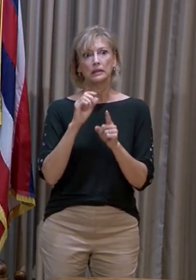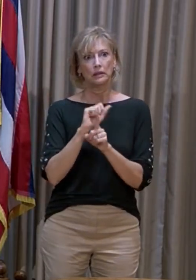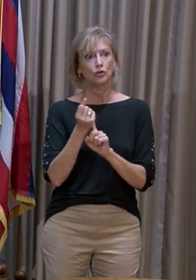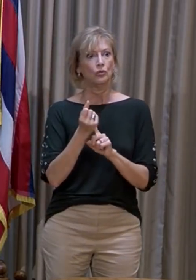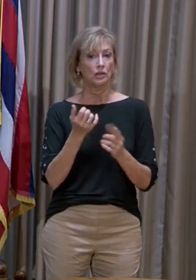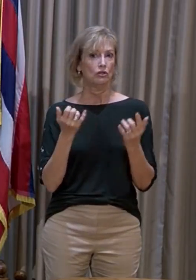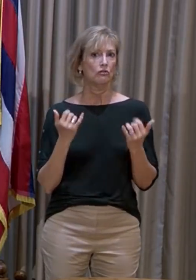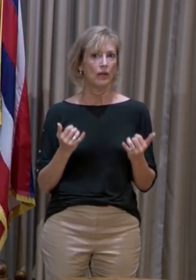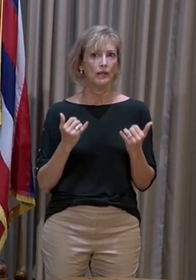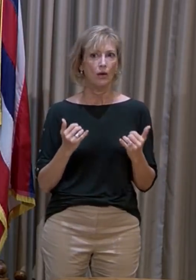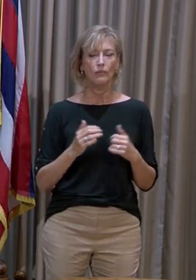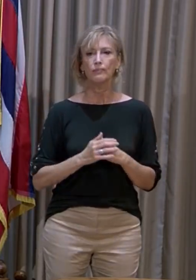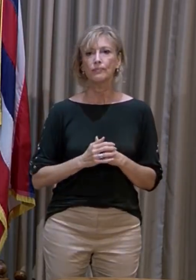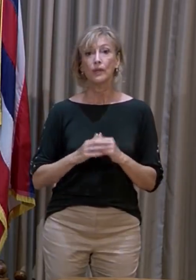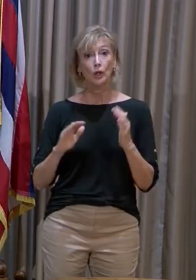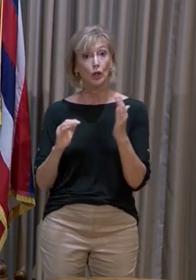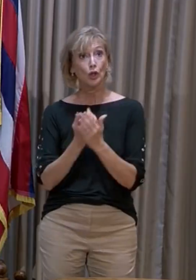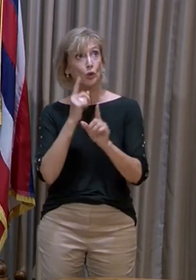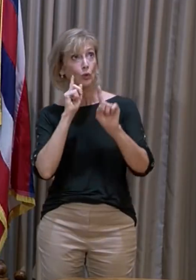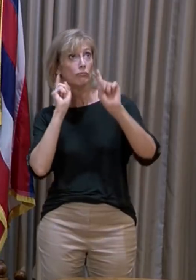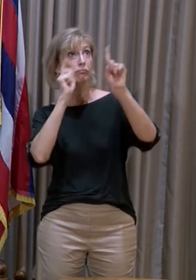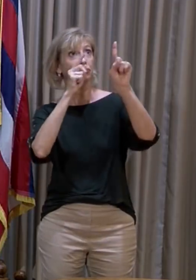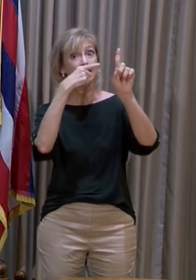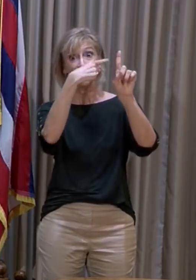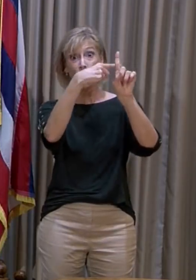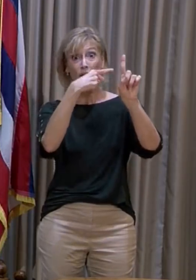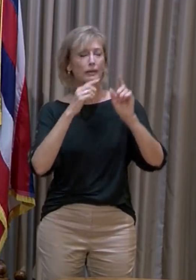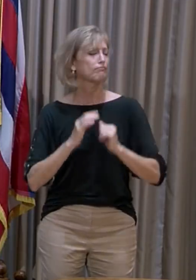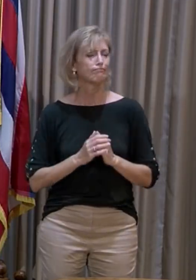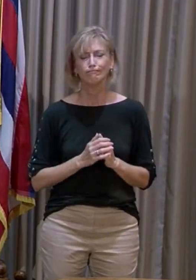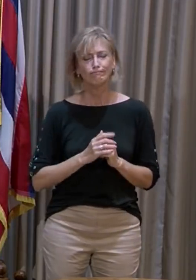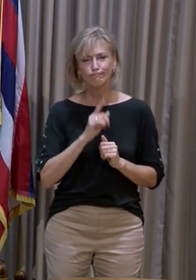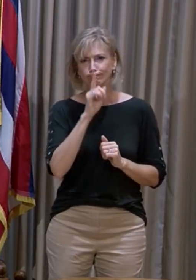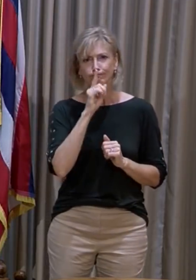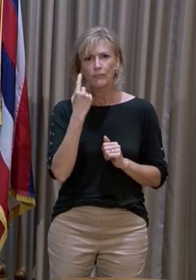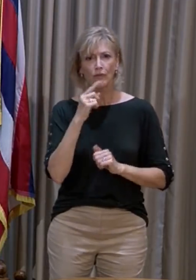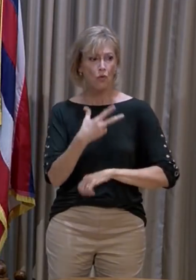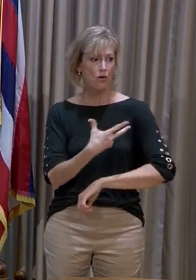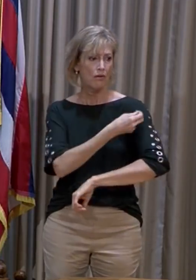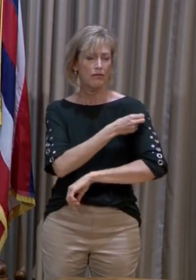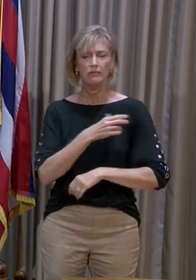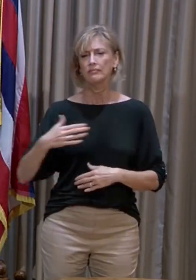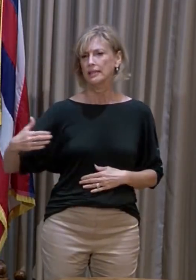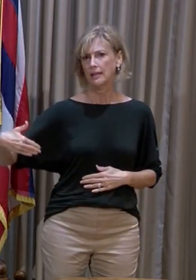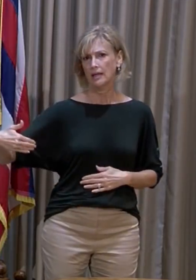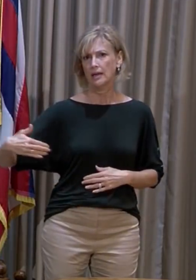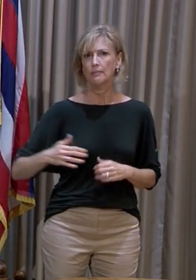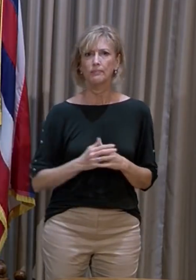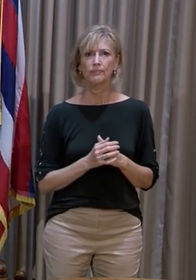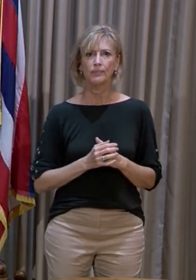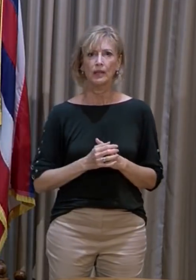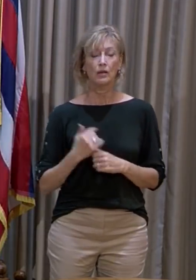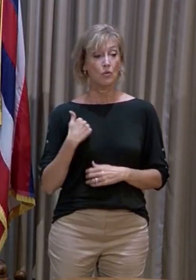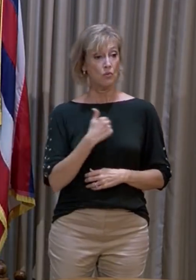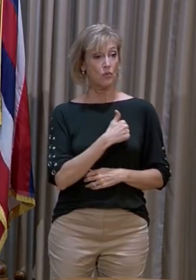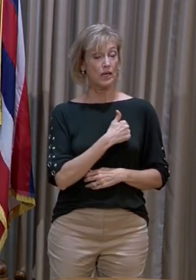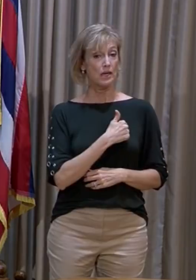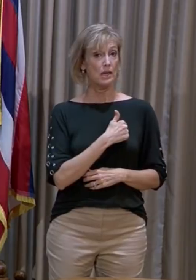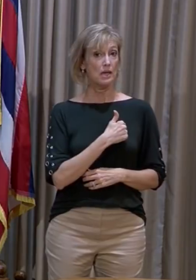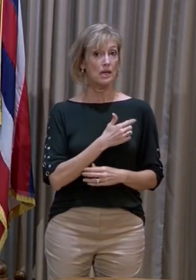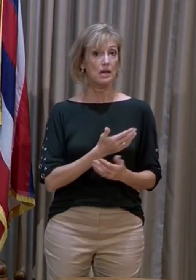We haven't set a new target on vaccinations at this point in time. You know, we